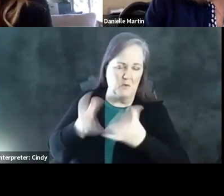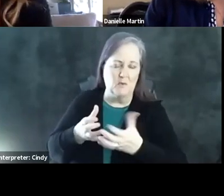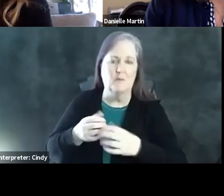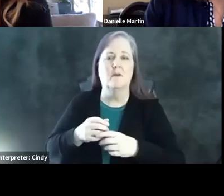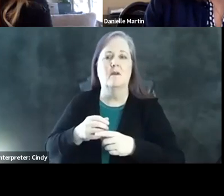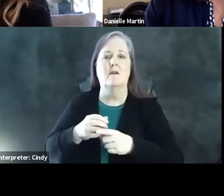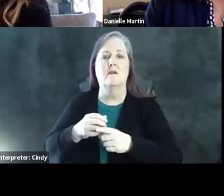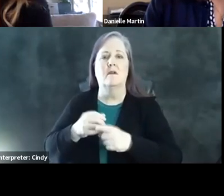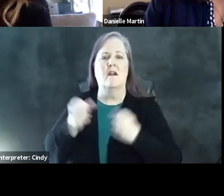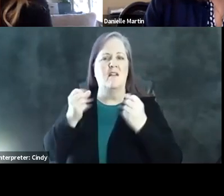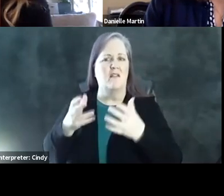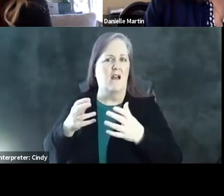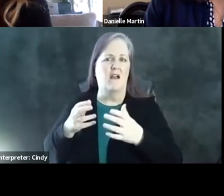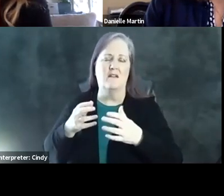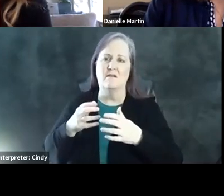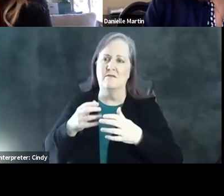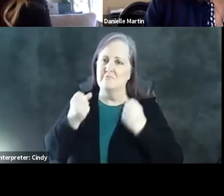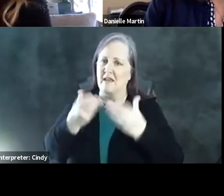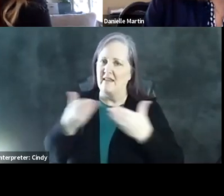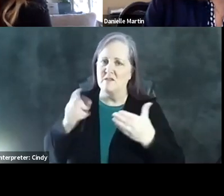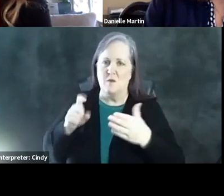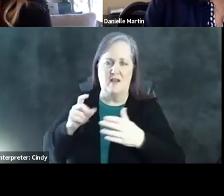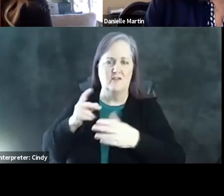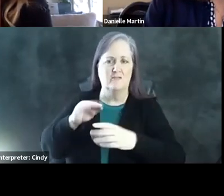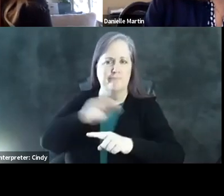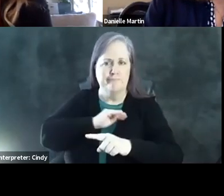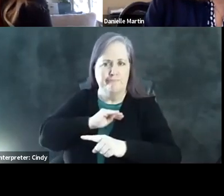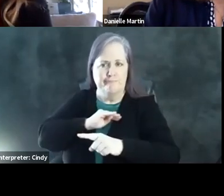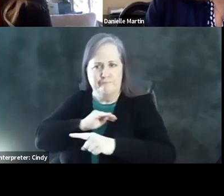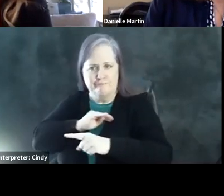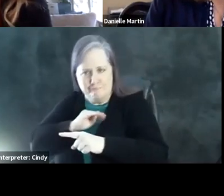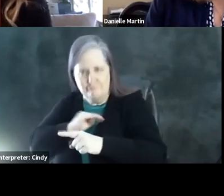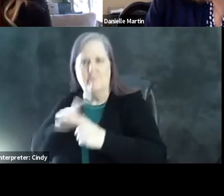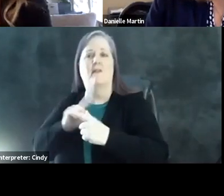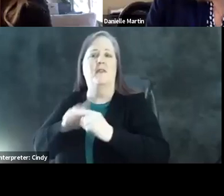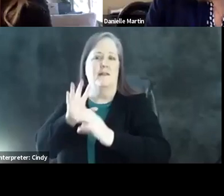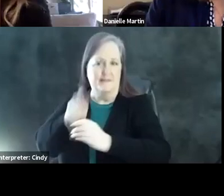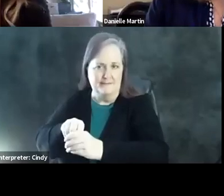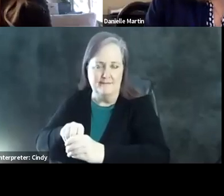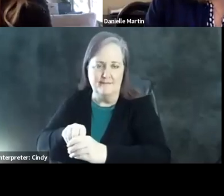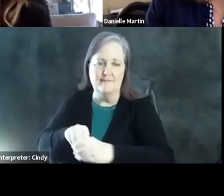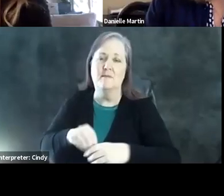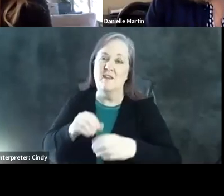a lot of hoops that we need to go through to make sure that we meet that certification. But that does guarantee that you're getting good information.